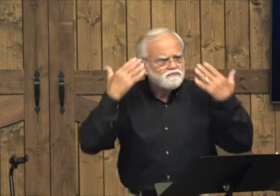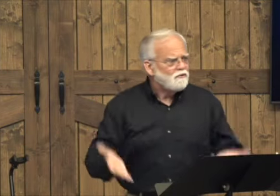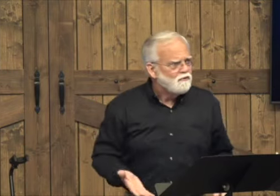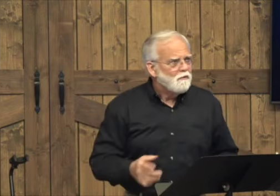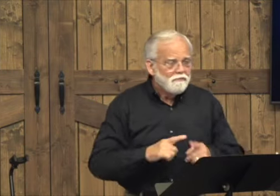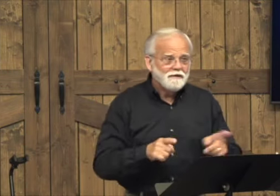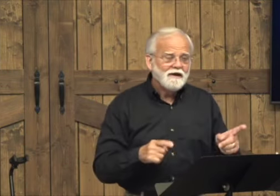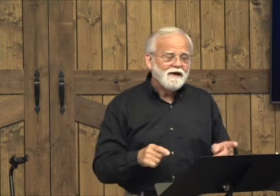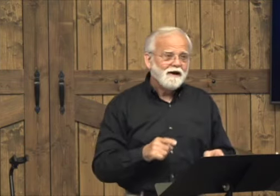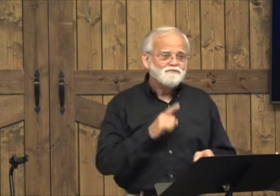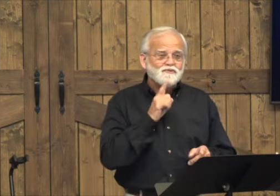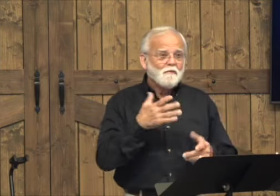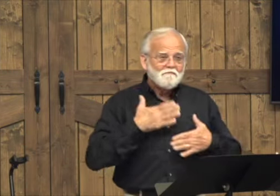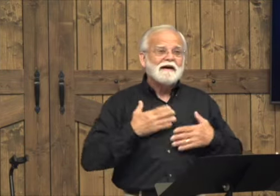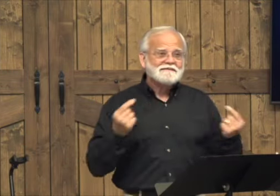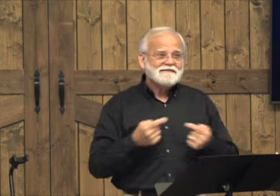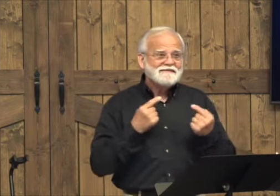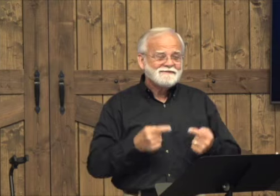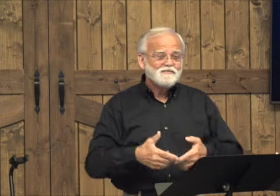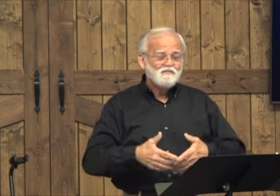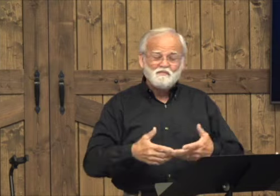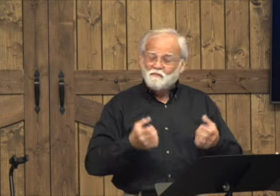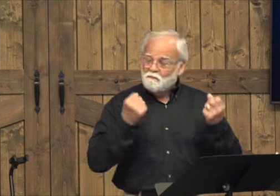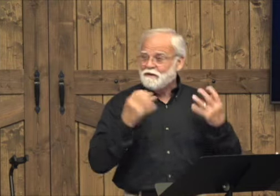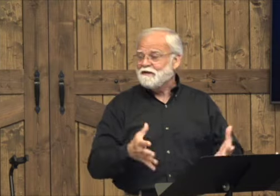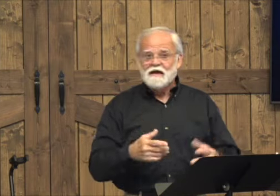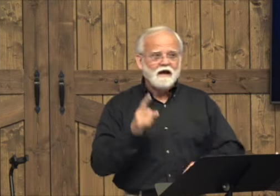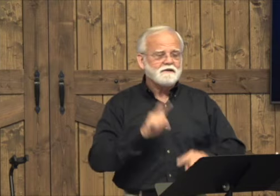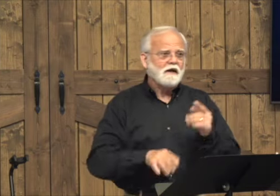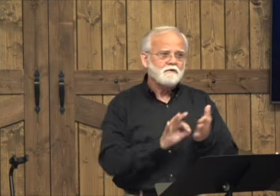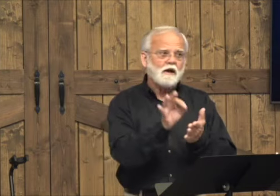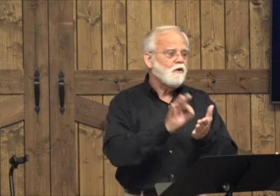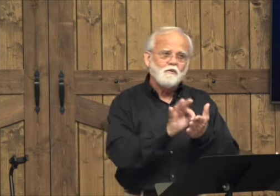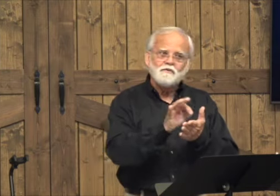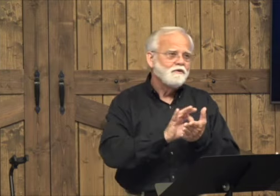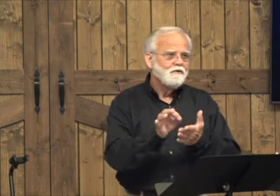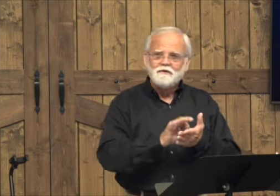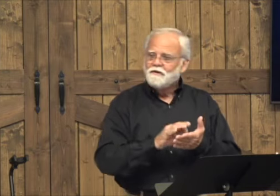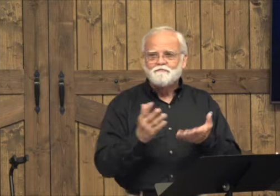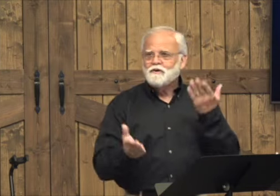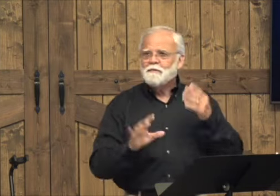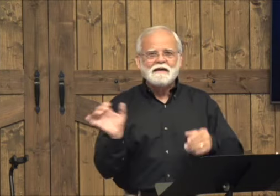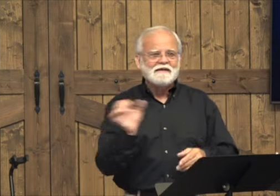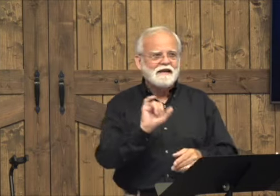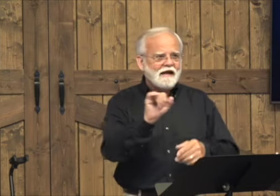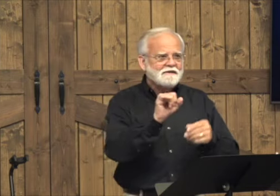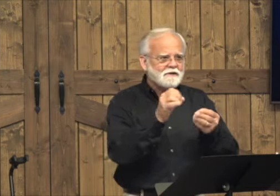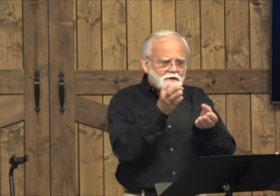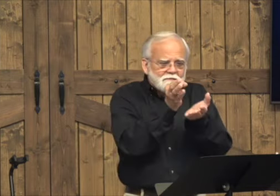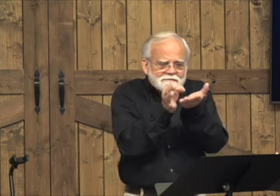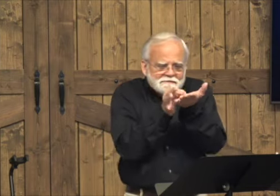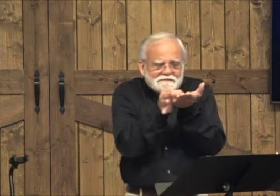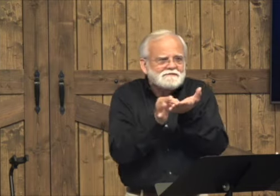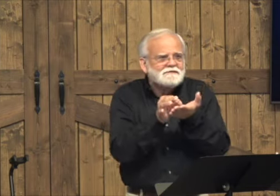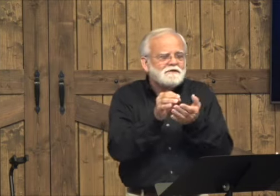we don't know how many sins are needed. There's too many to count. I can't count all the sins I've submitted.